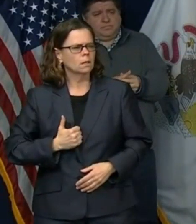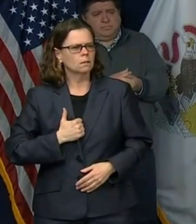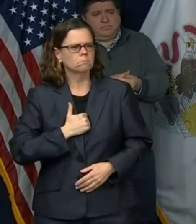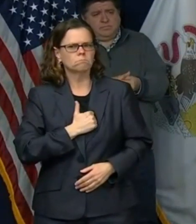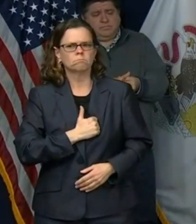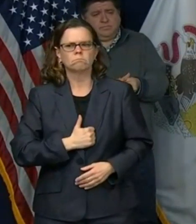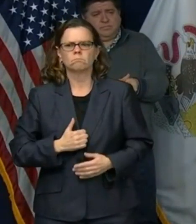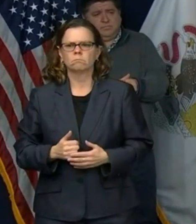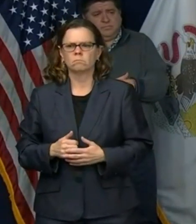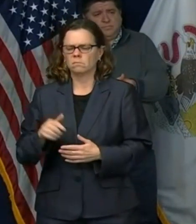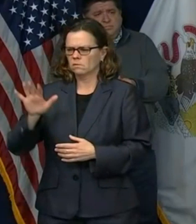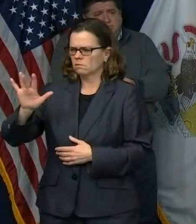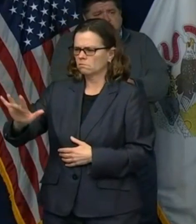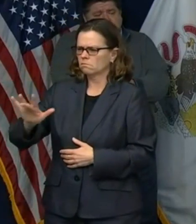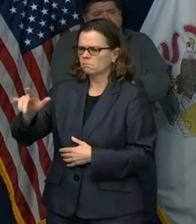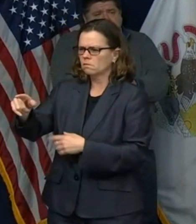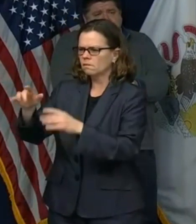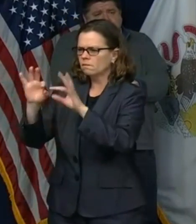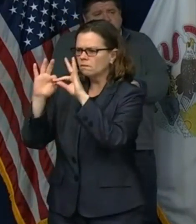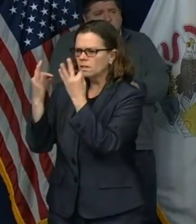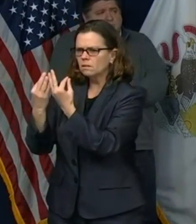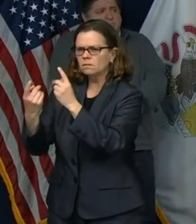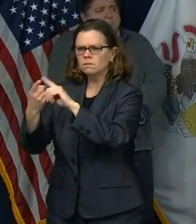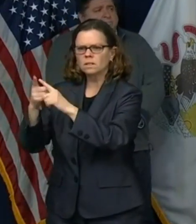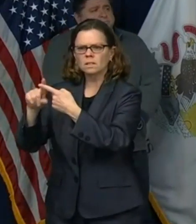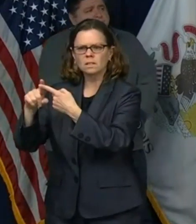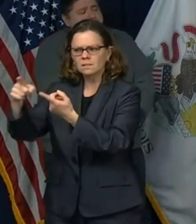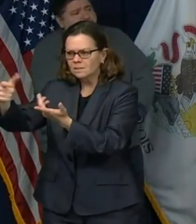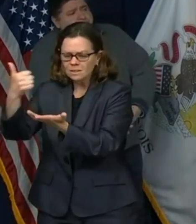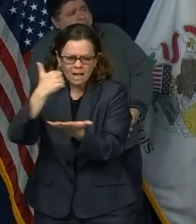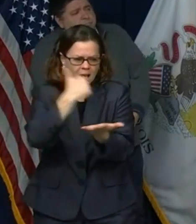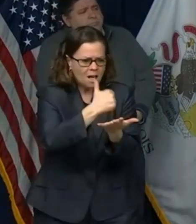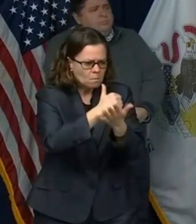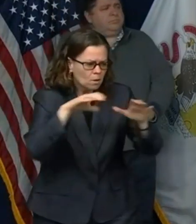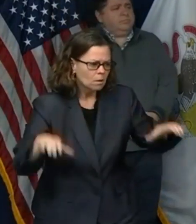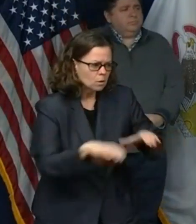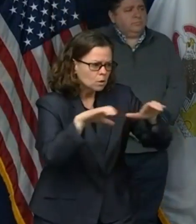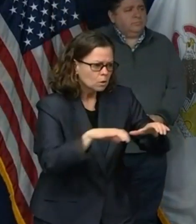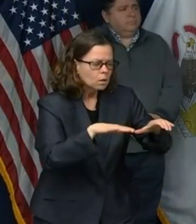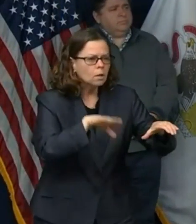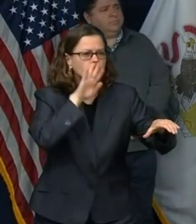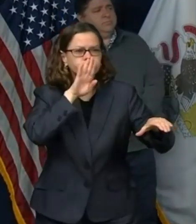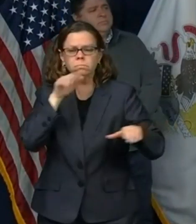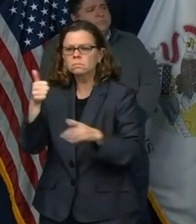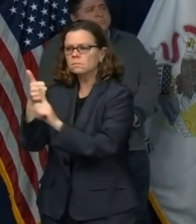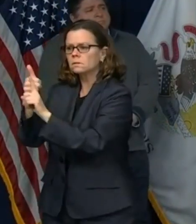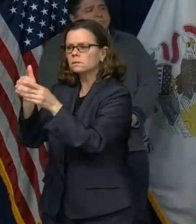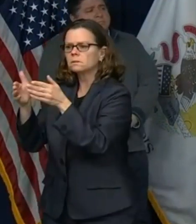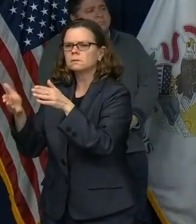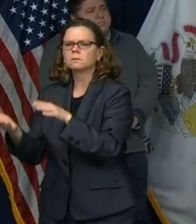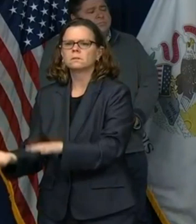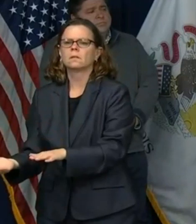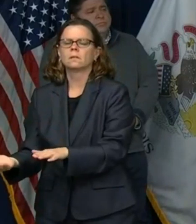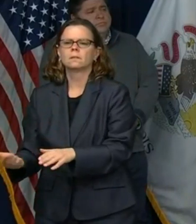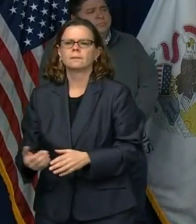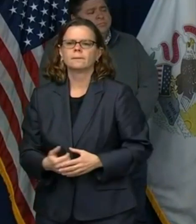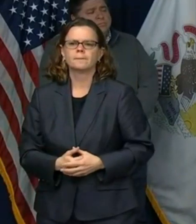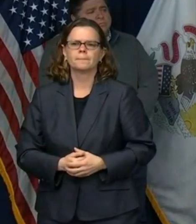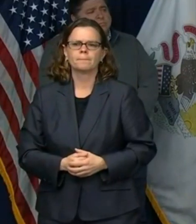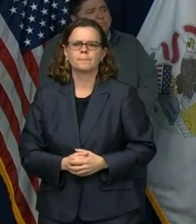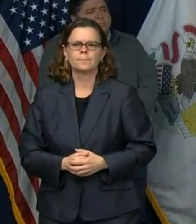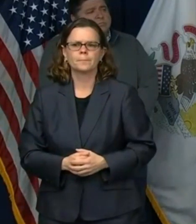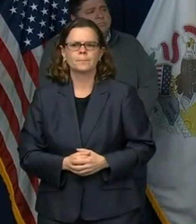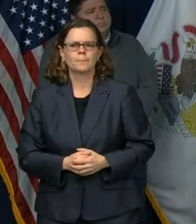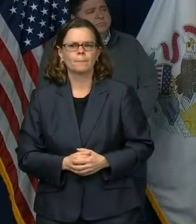to try to save others. We know that we've had thousands of healthcare workers who are among the positives and we have had